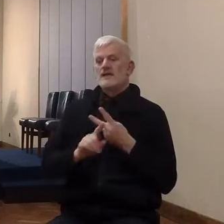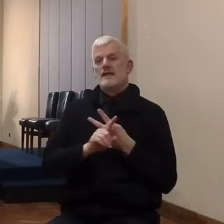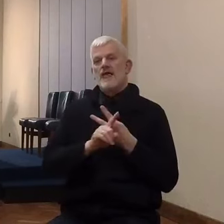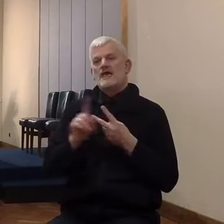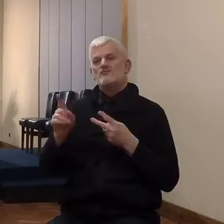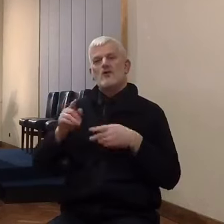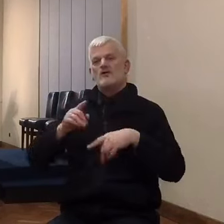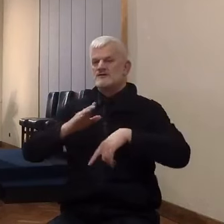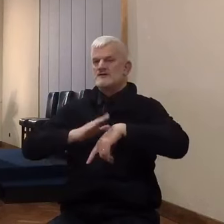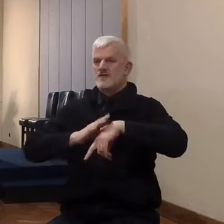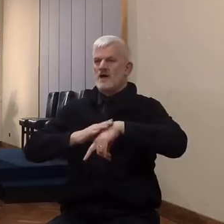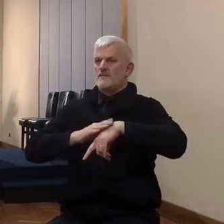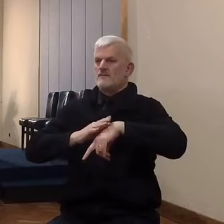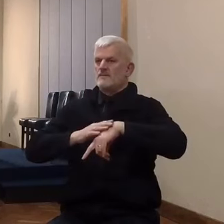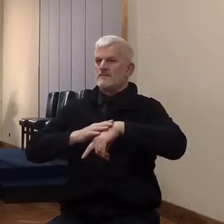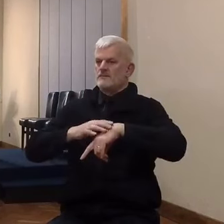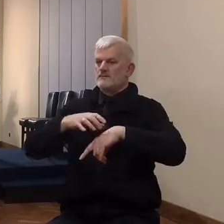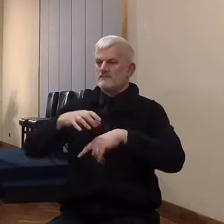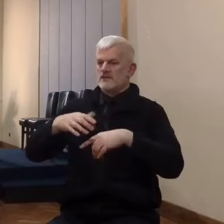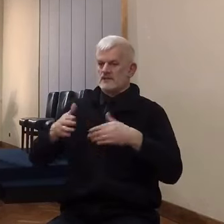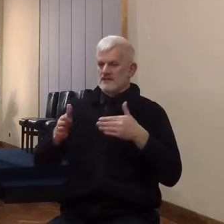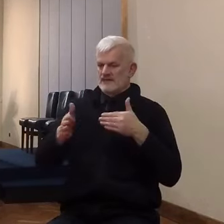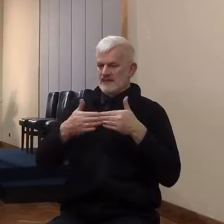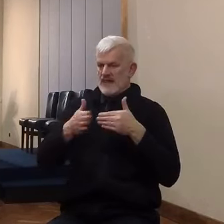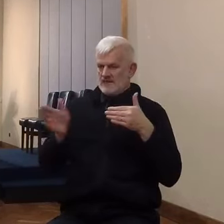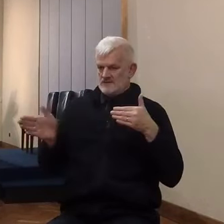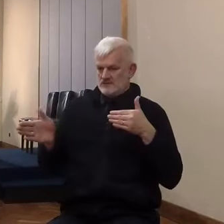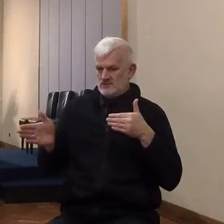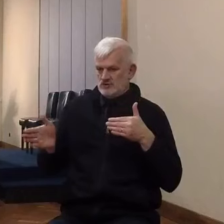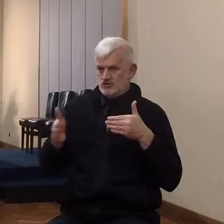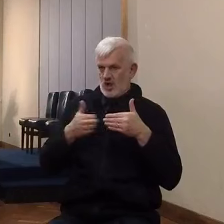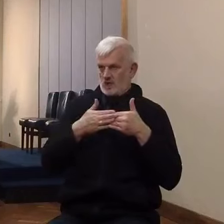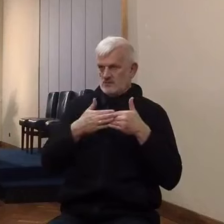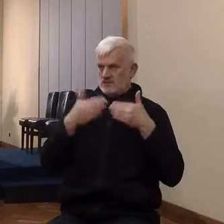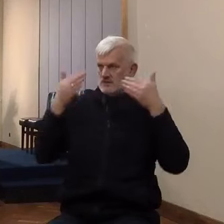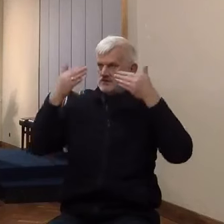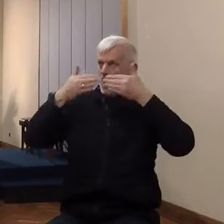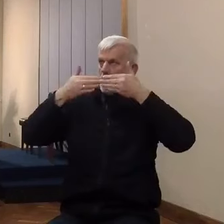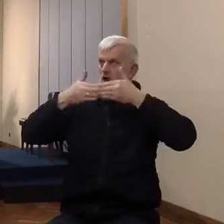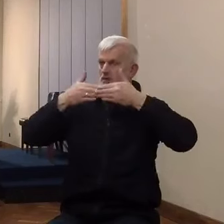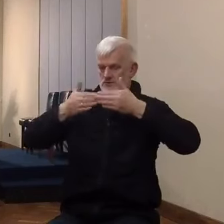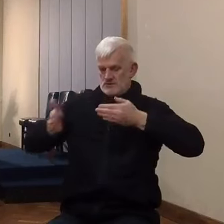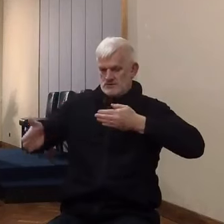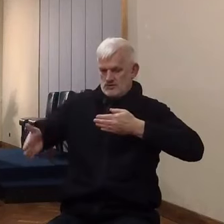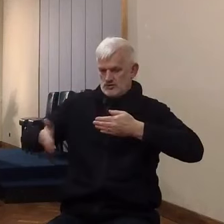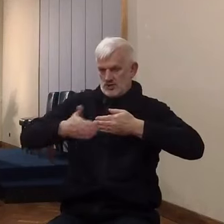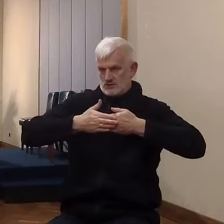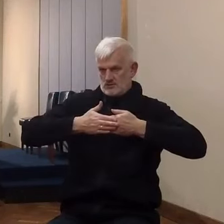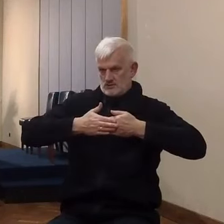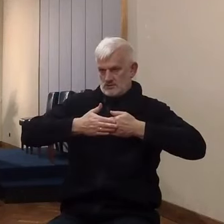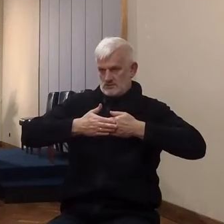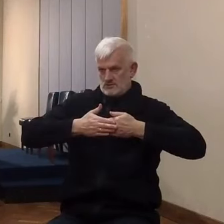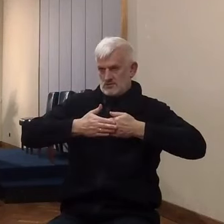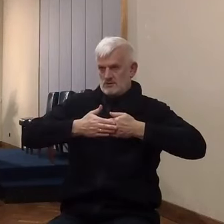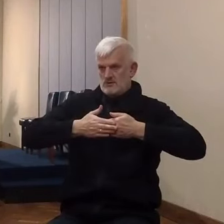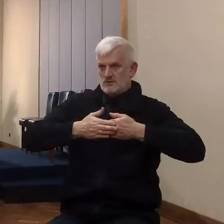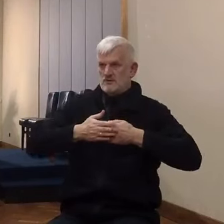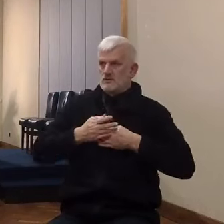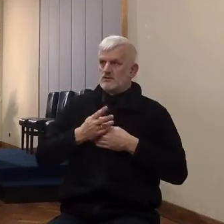as Israel was, when it was dark, that the men went out, whether the men